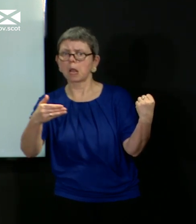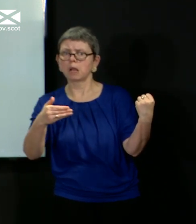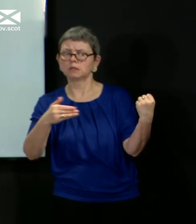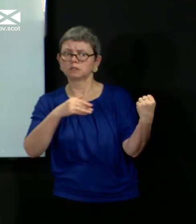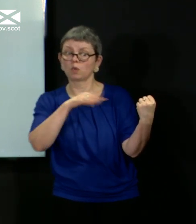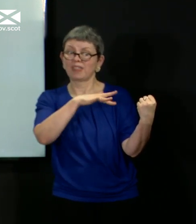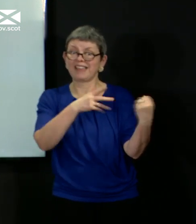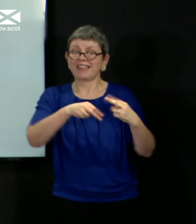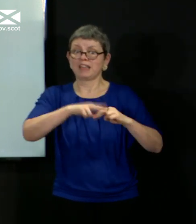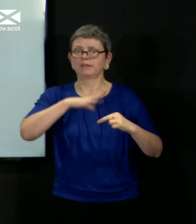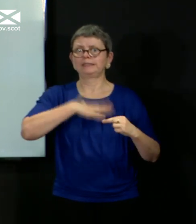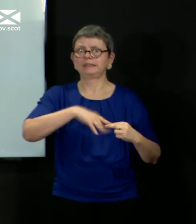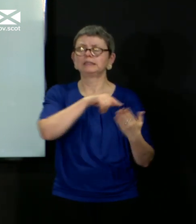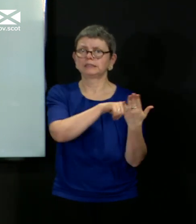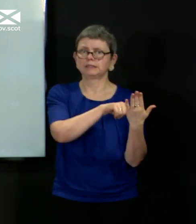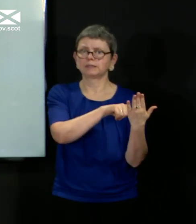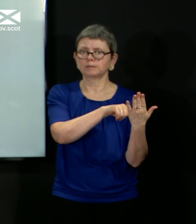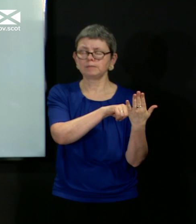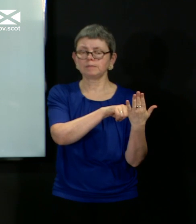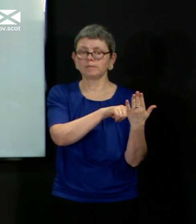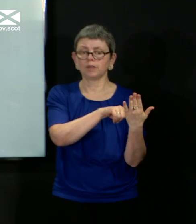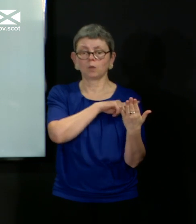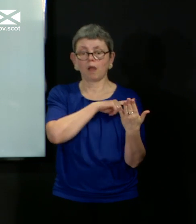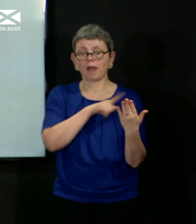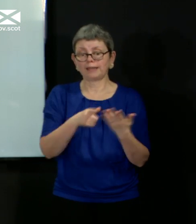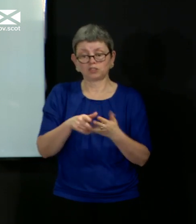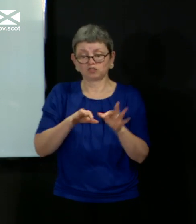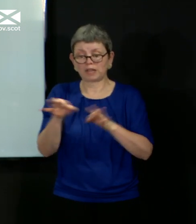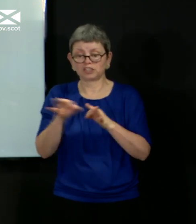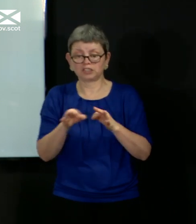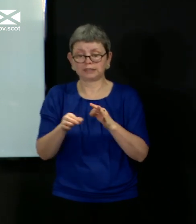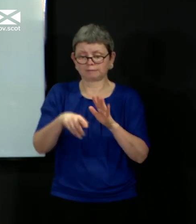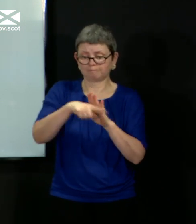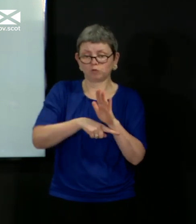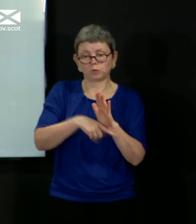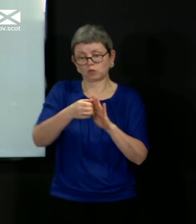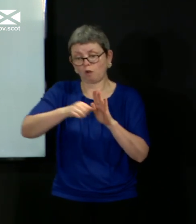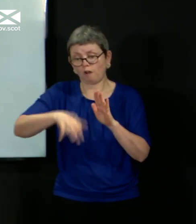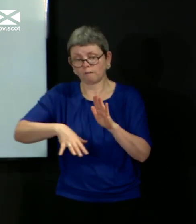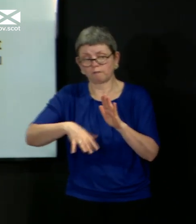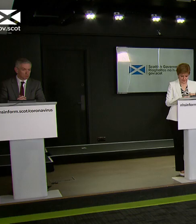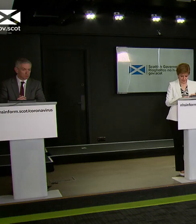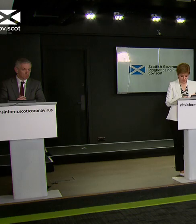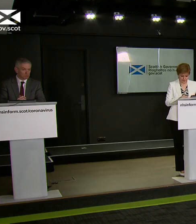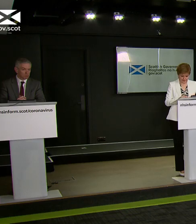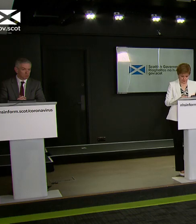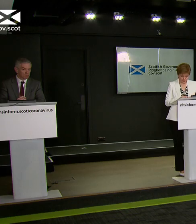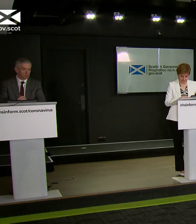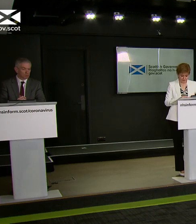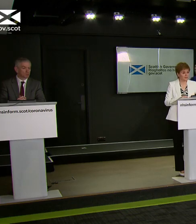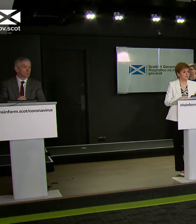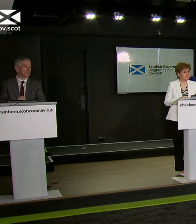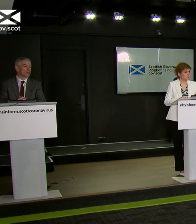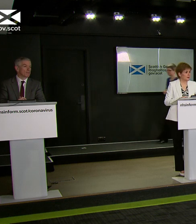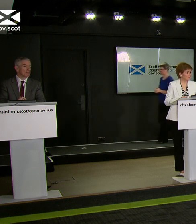more needs to happen in terms of any easement at any point of the current restrictions. Thank you. Adele